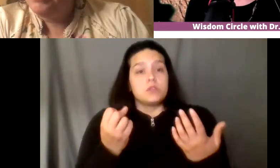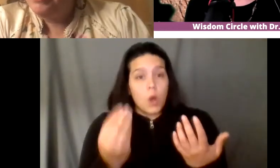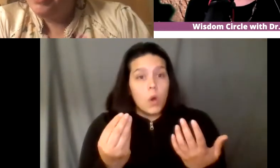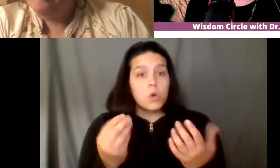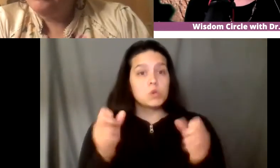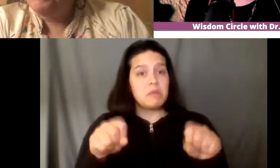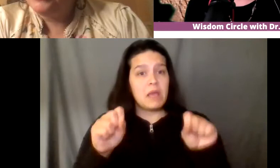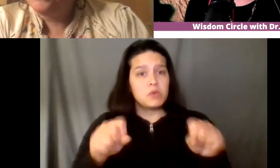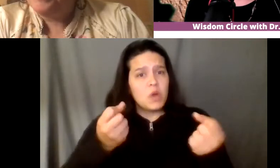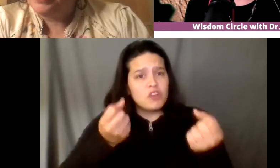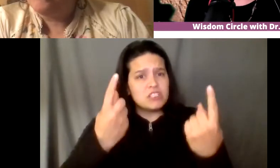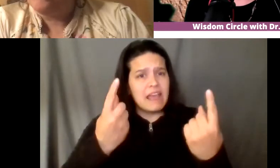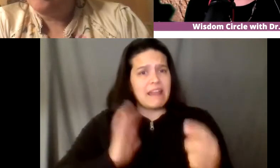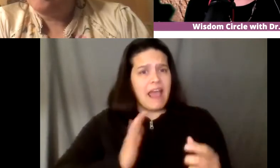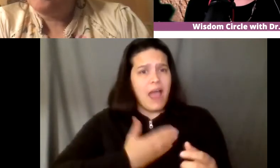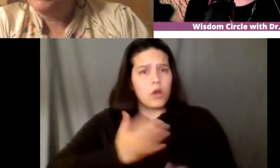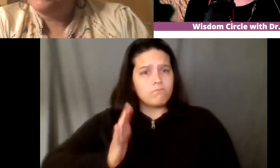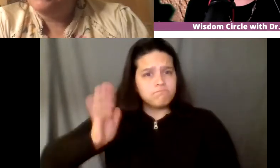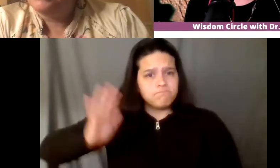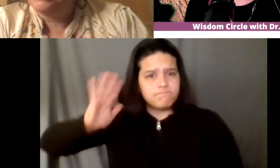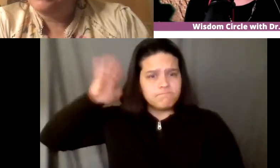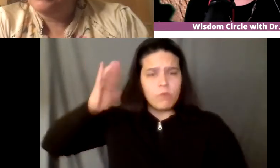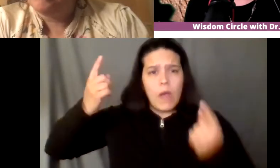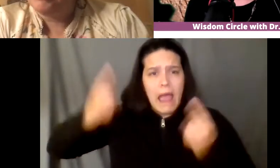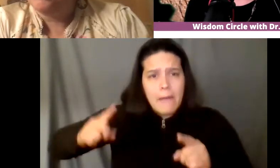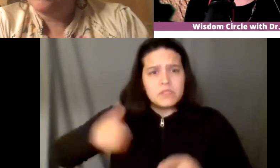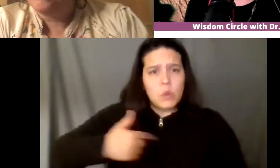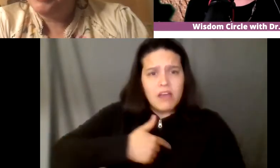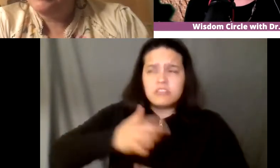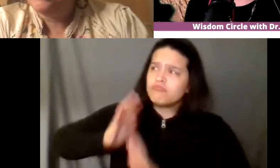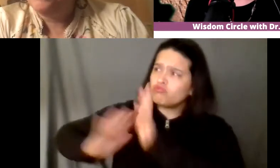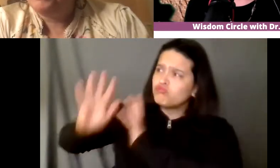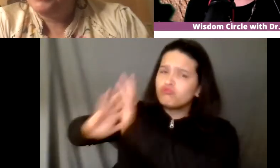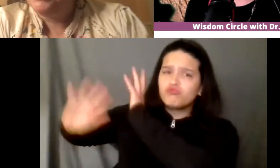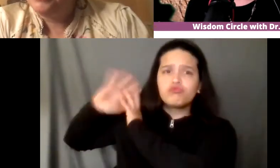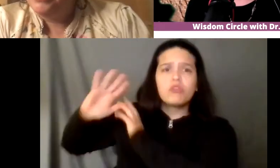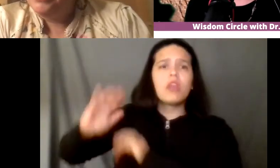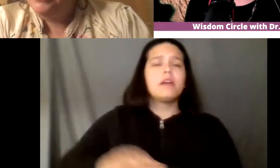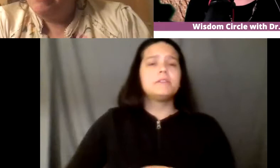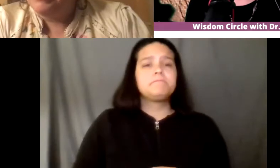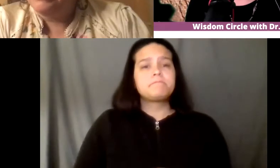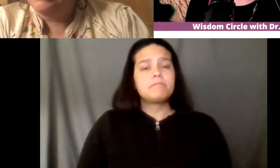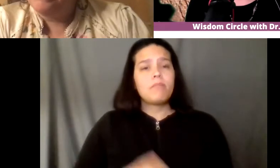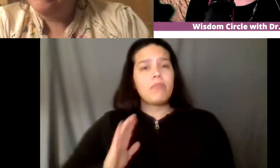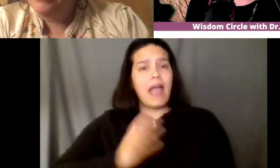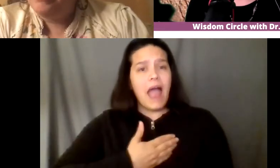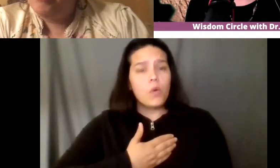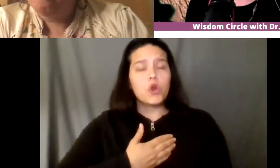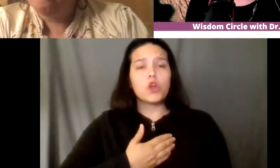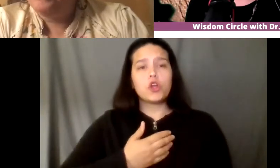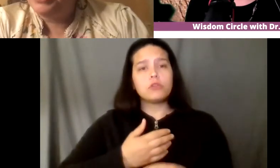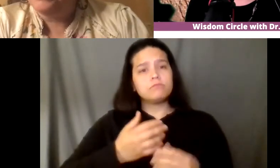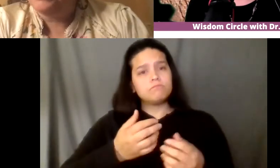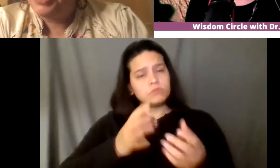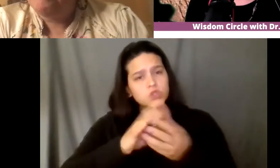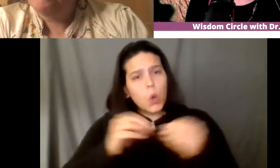how to make sure that our oral traditions and and our elder stories could be uh considered um